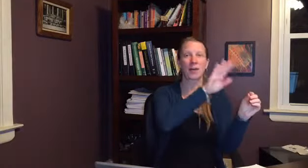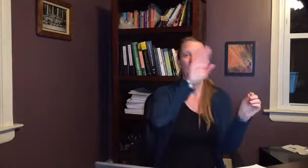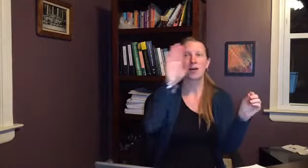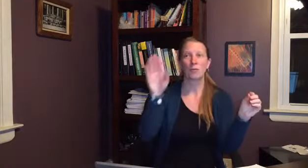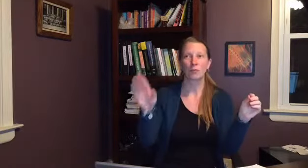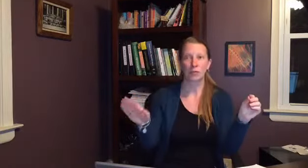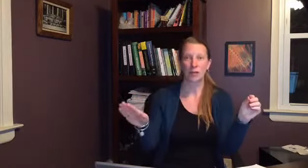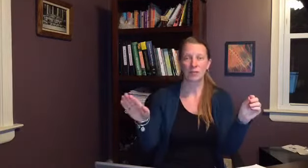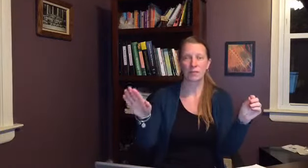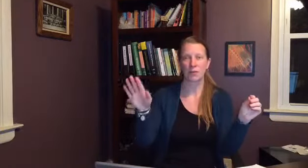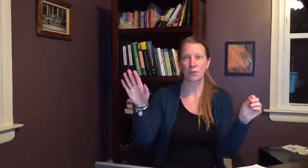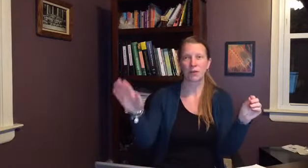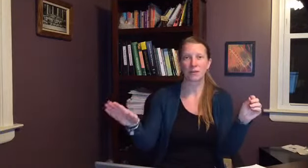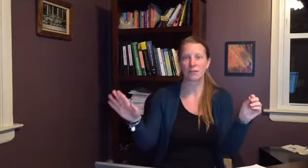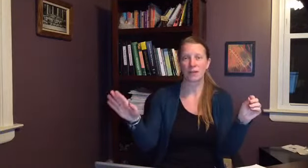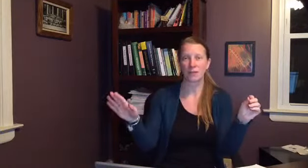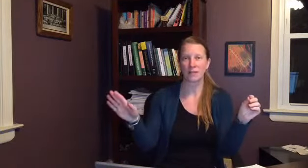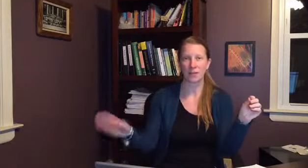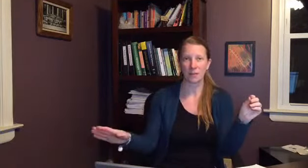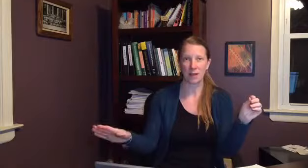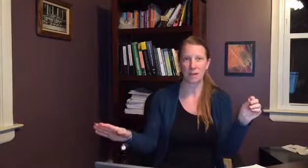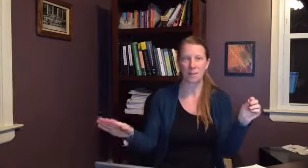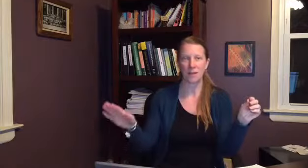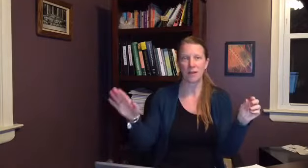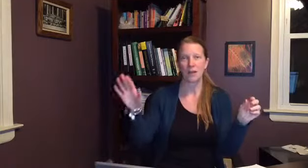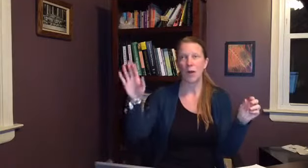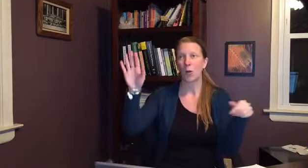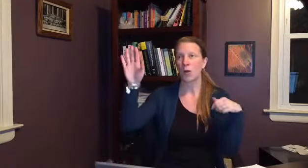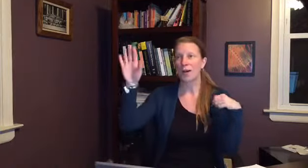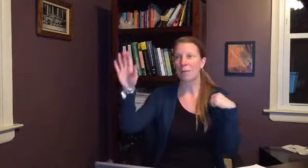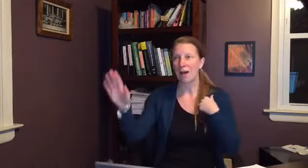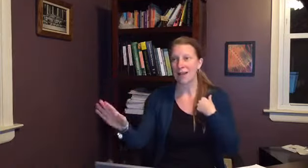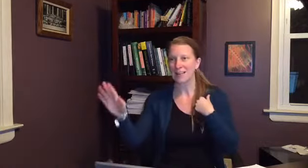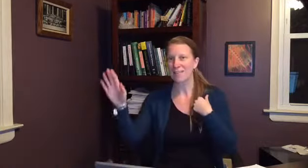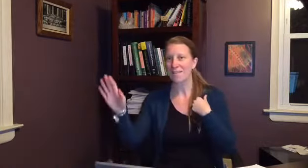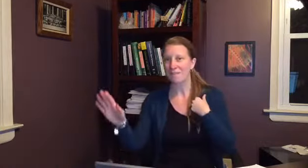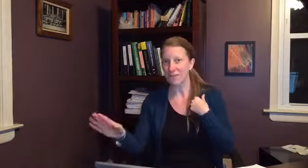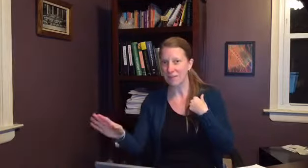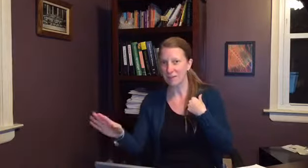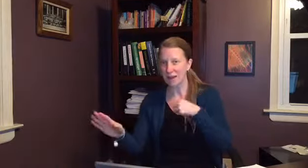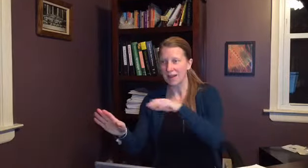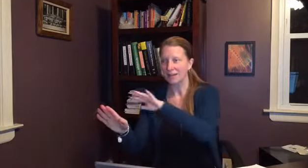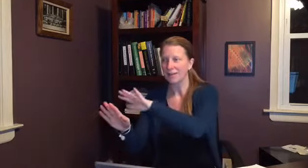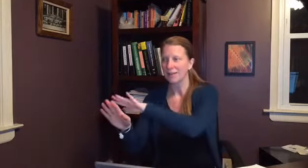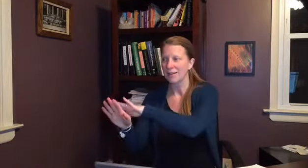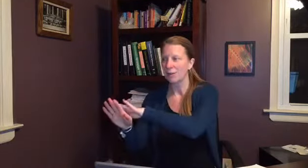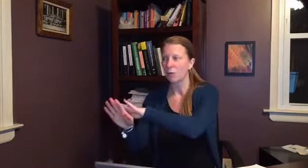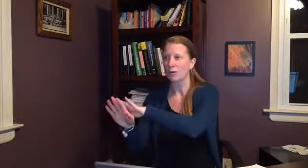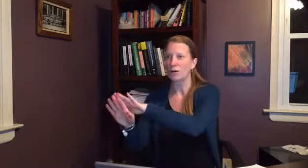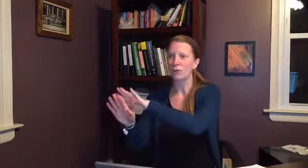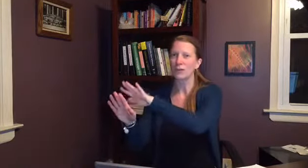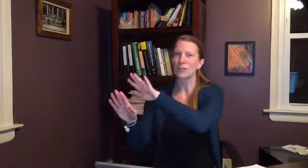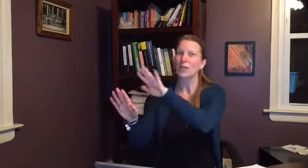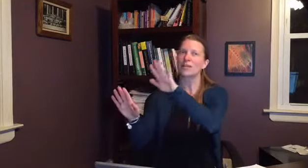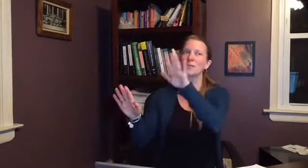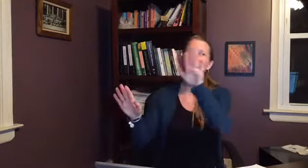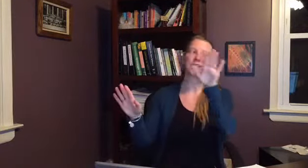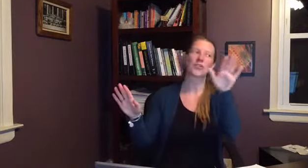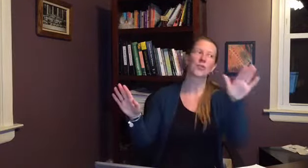will transmit it to an uninfected female where a positive female will only transmit it to